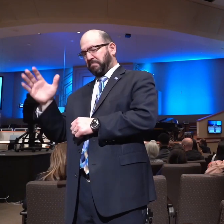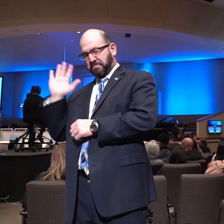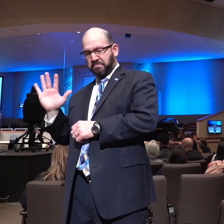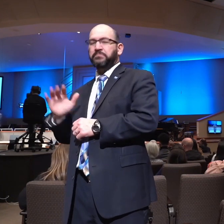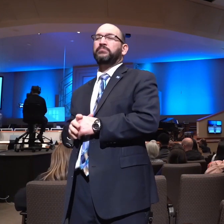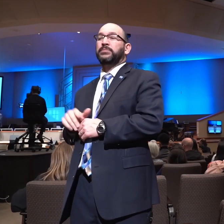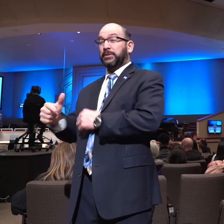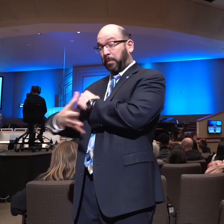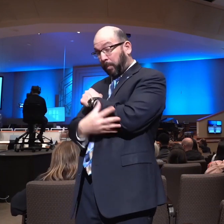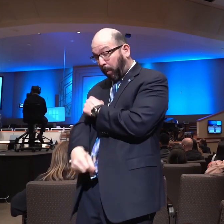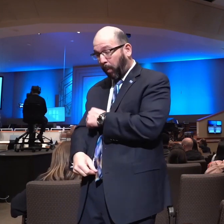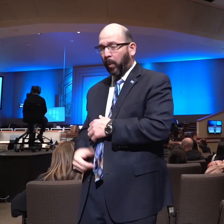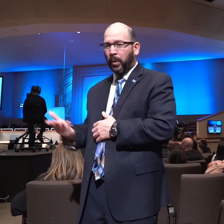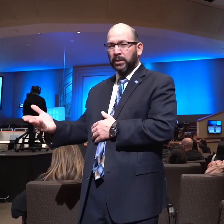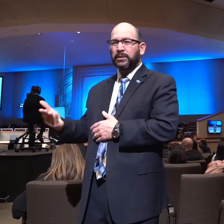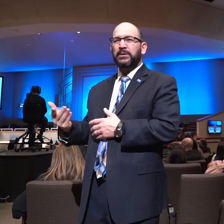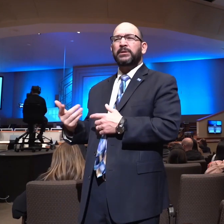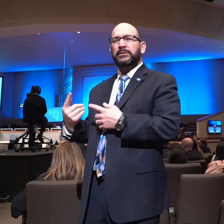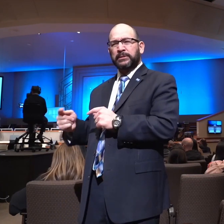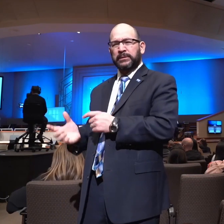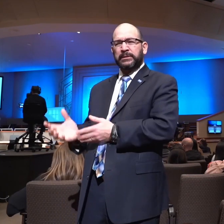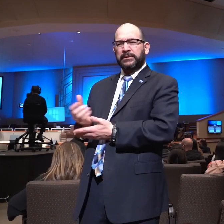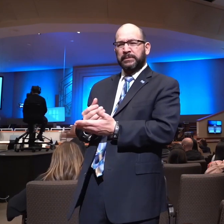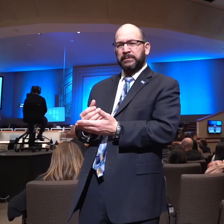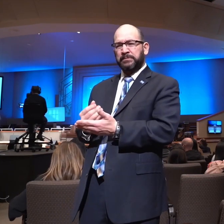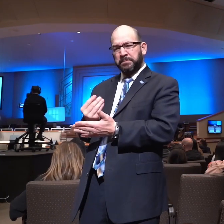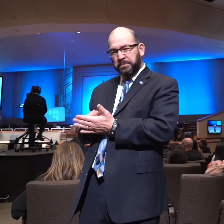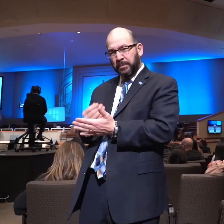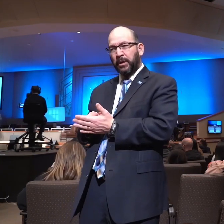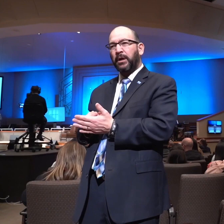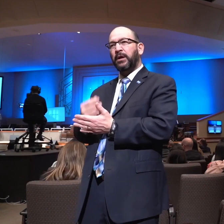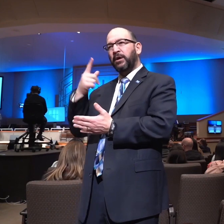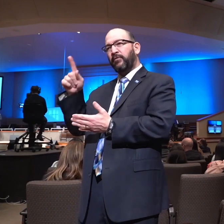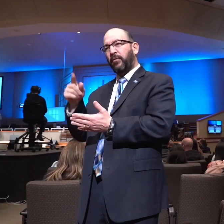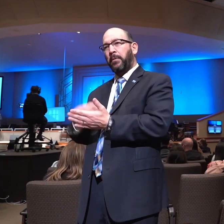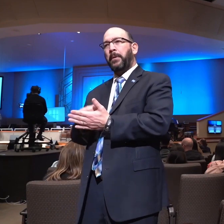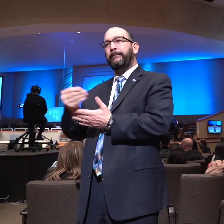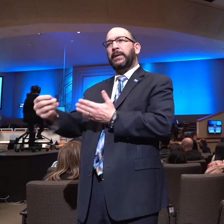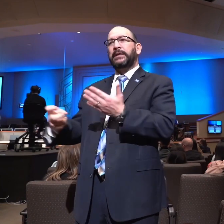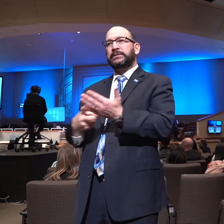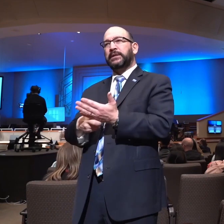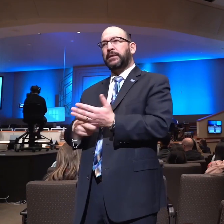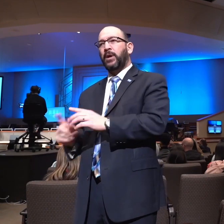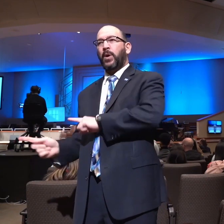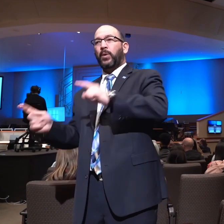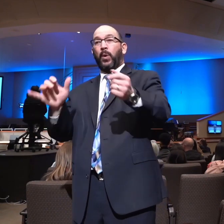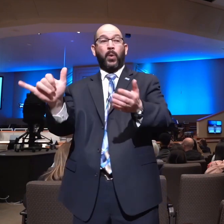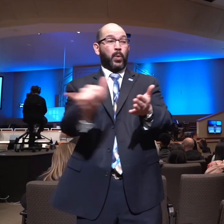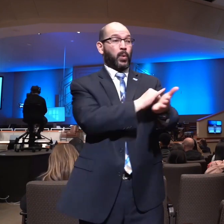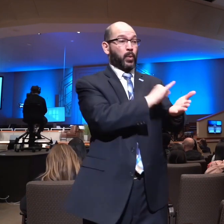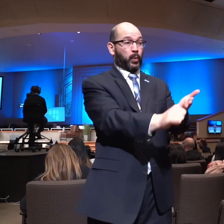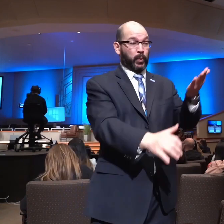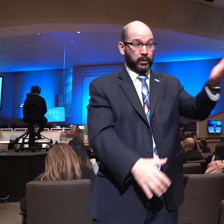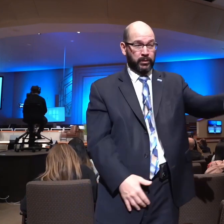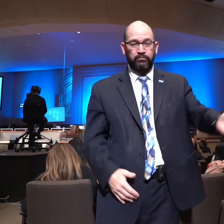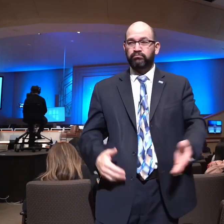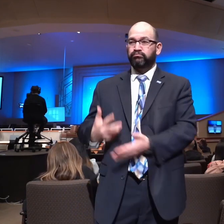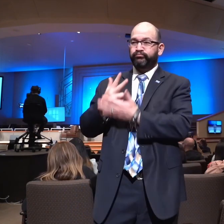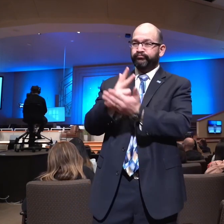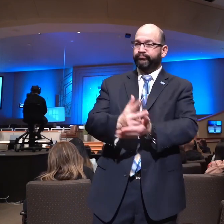money and finally was able to get enough money for a third class ticket on a steamship all the way to New York City. He planned to find work and one